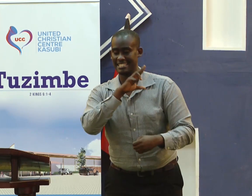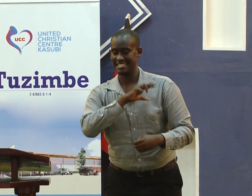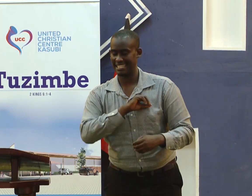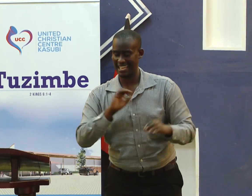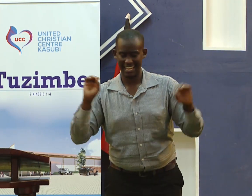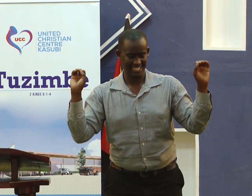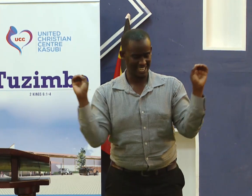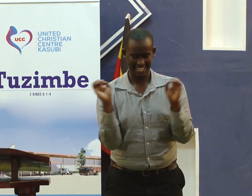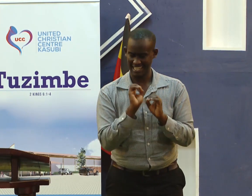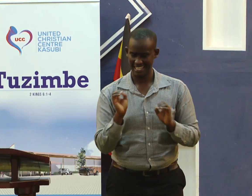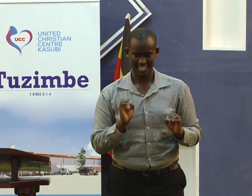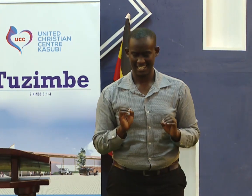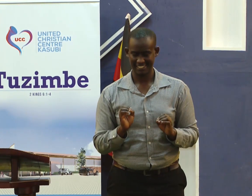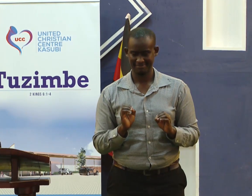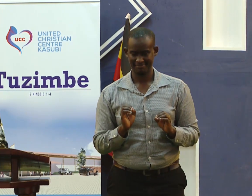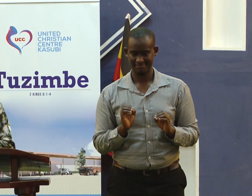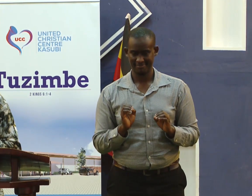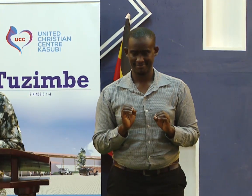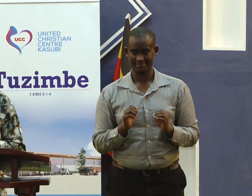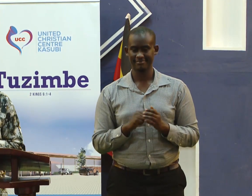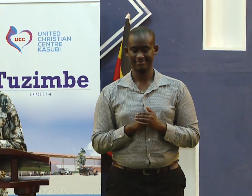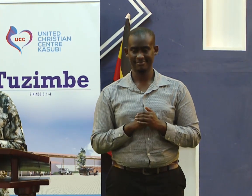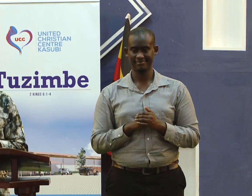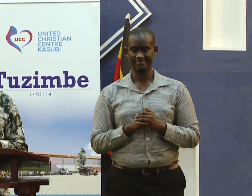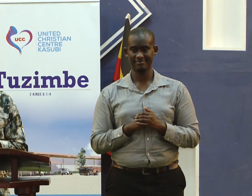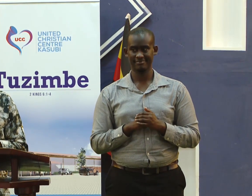You have not resisted sin.